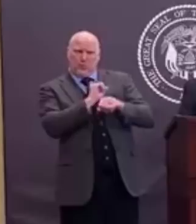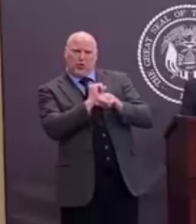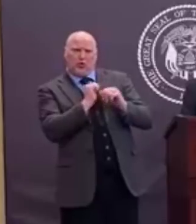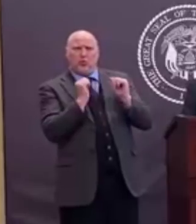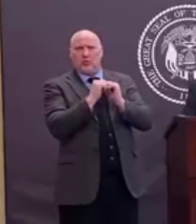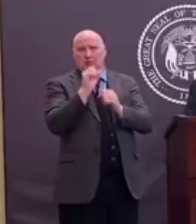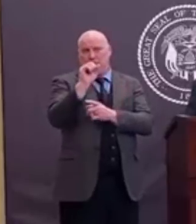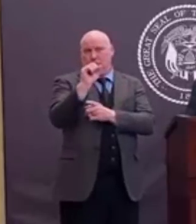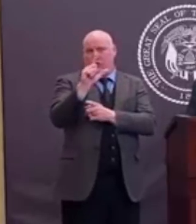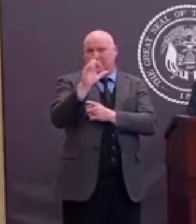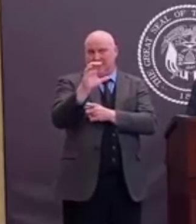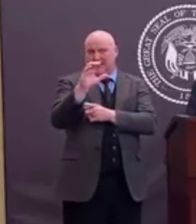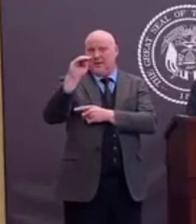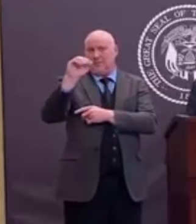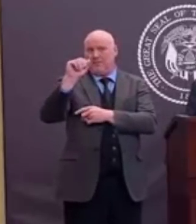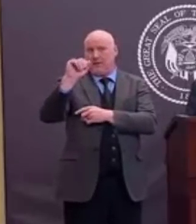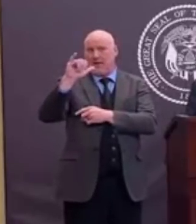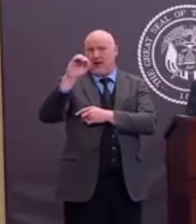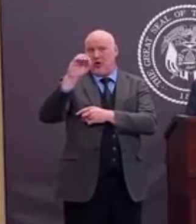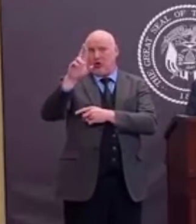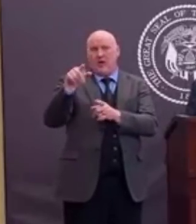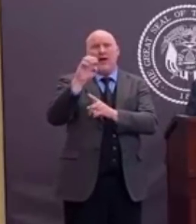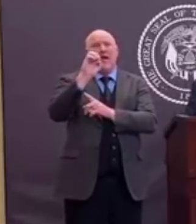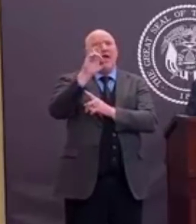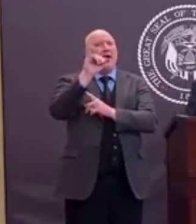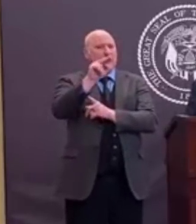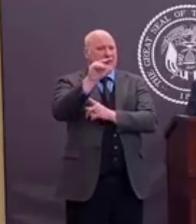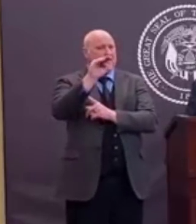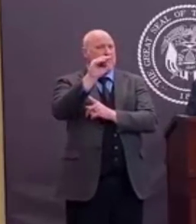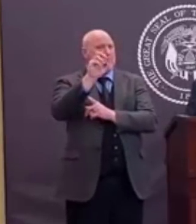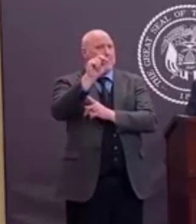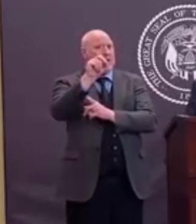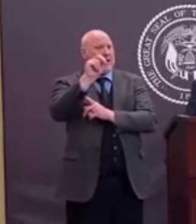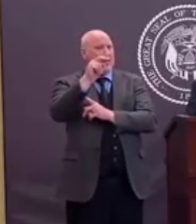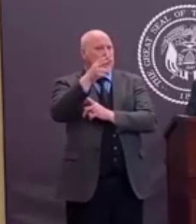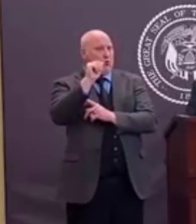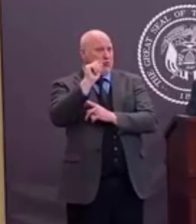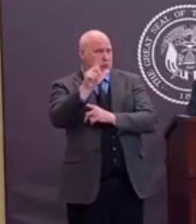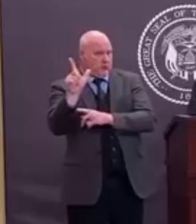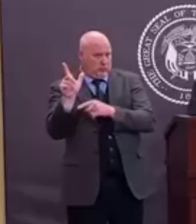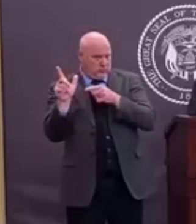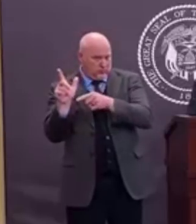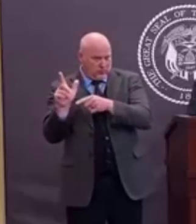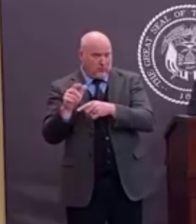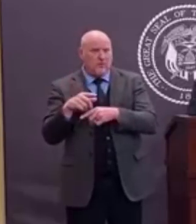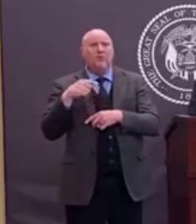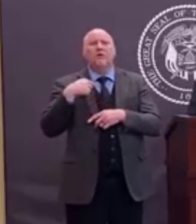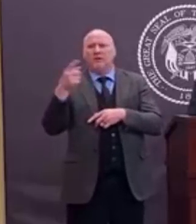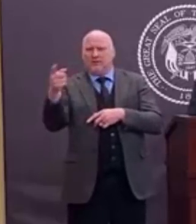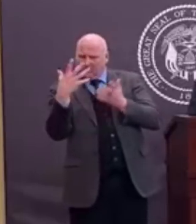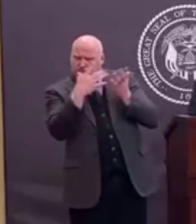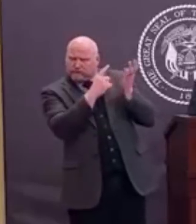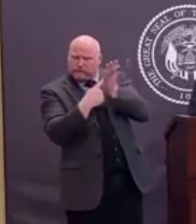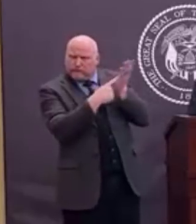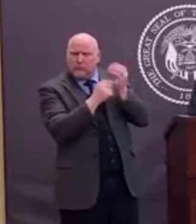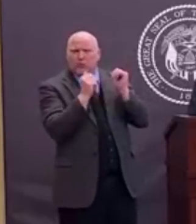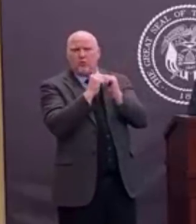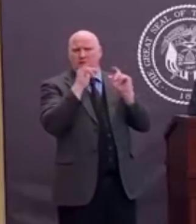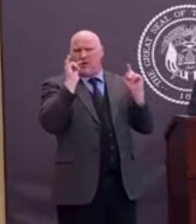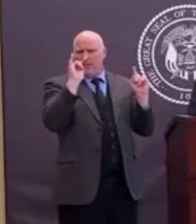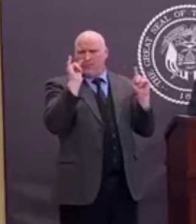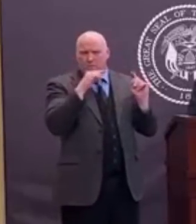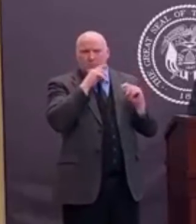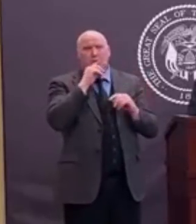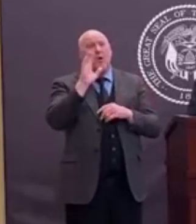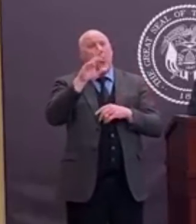some changes are going to be made at the Salt Lake City Airport that only ticketed passengers are going to be allowed in the public areas of airports.